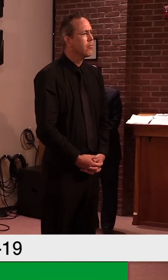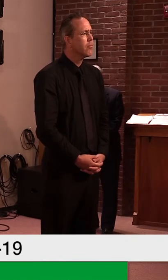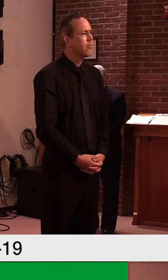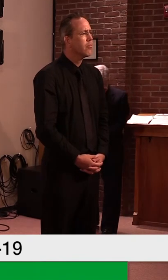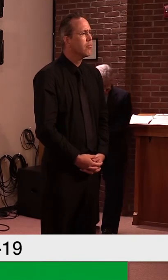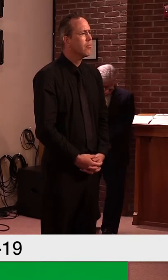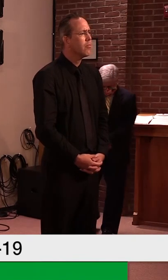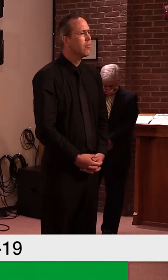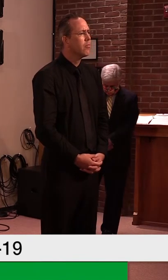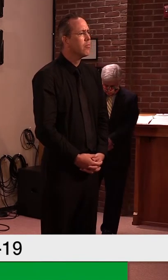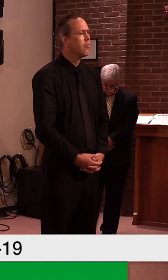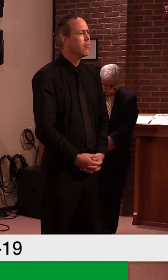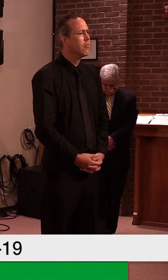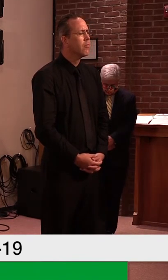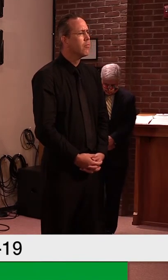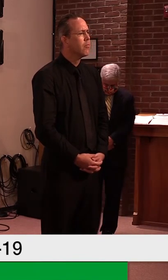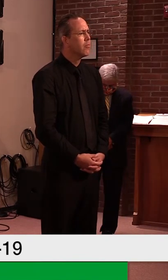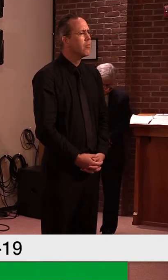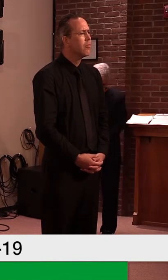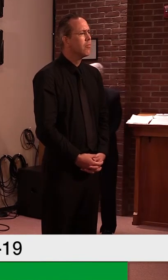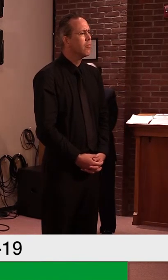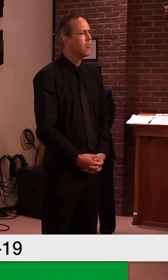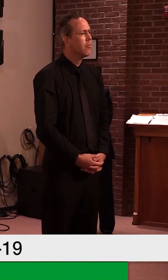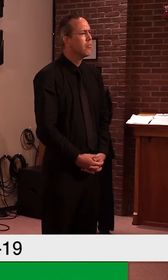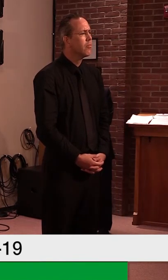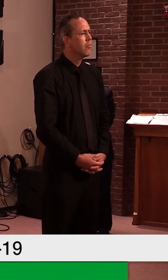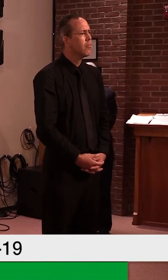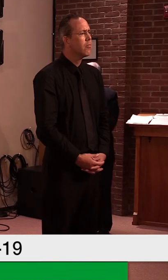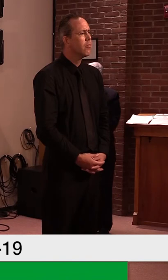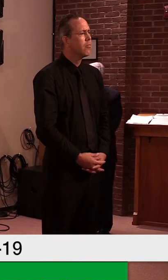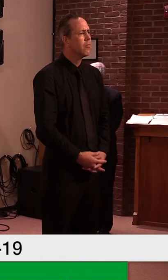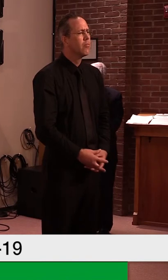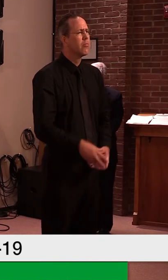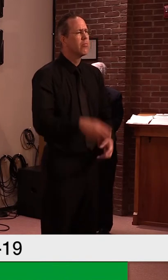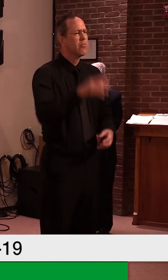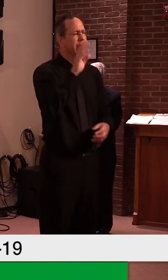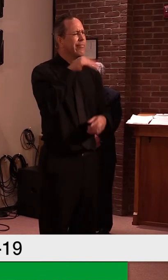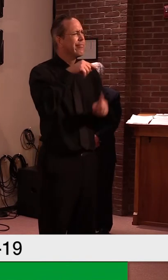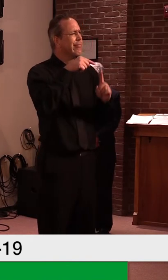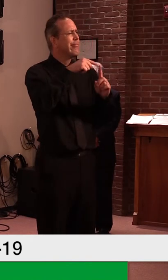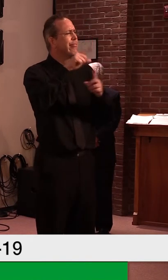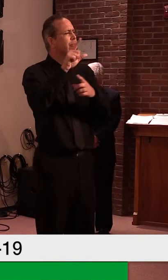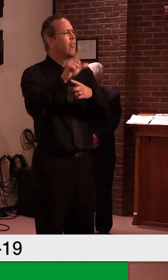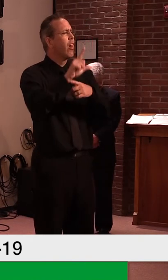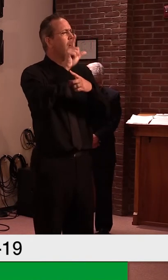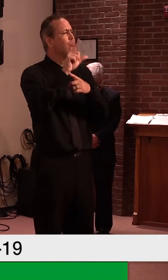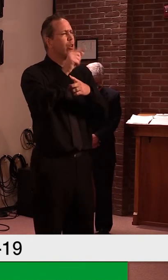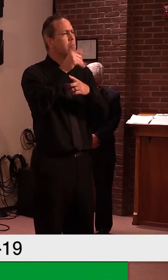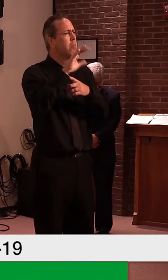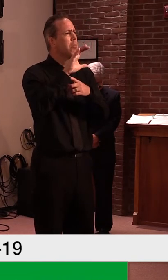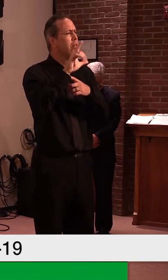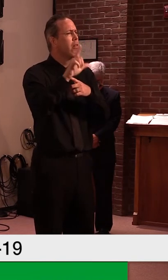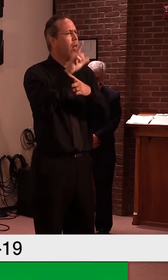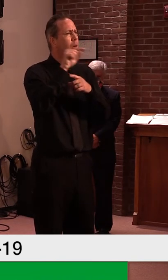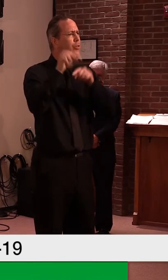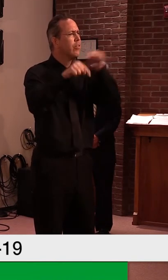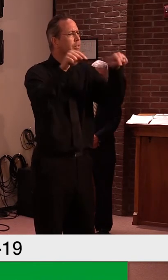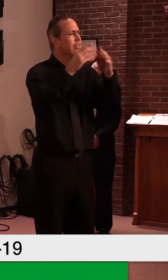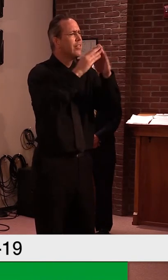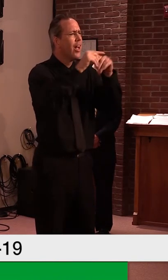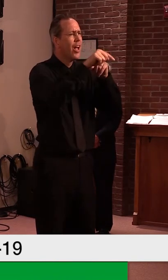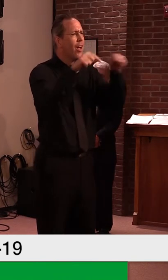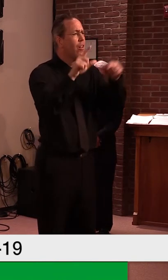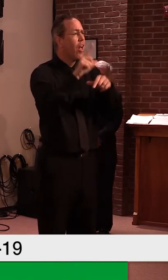kind of provide guidance or clarity or standardization to what libraries should be doing at this point in the pandemic?